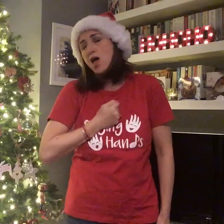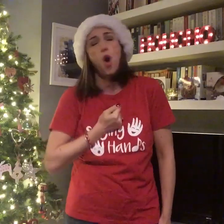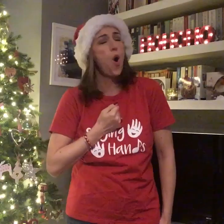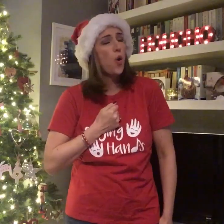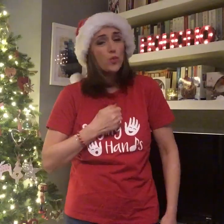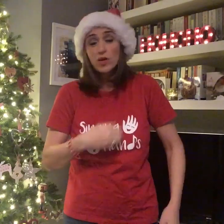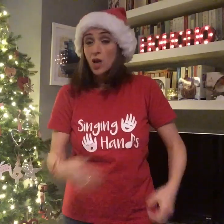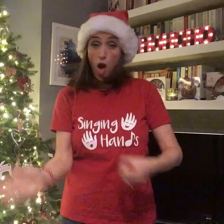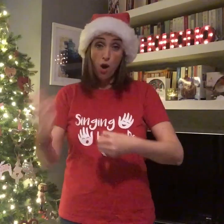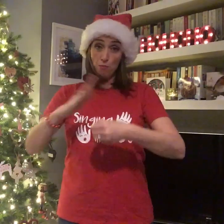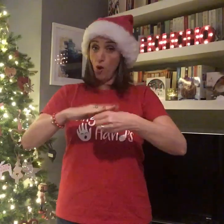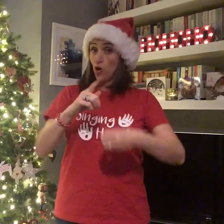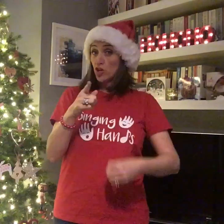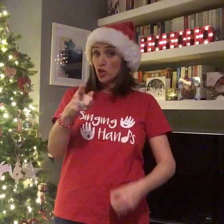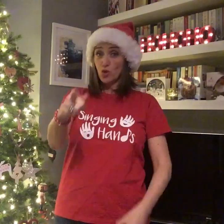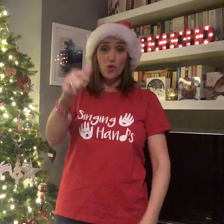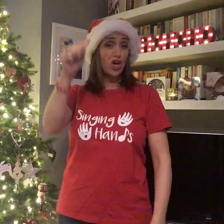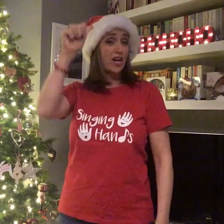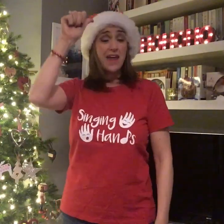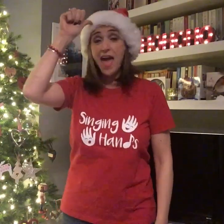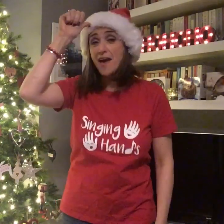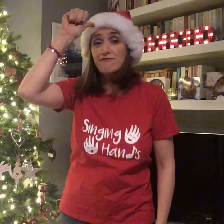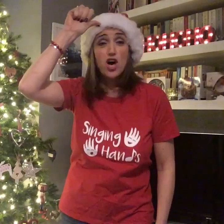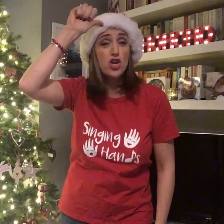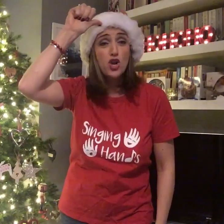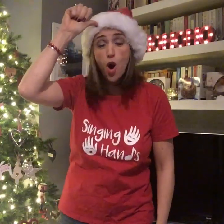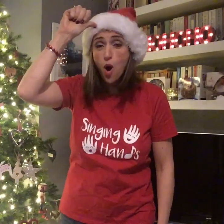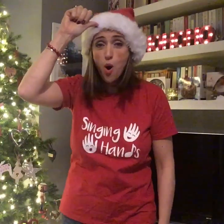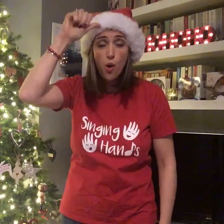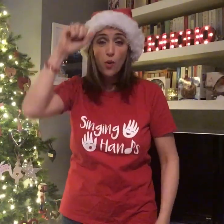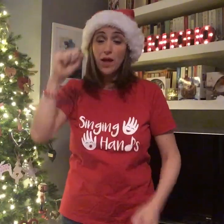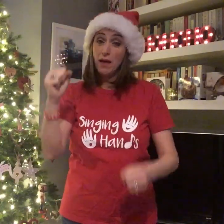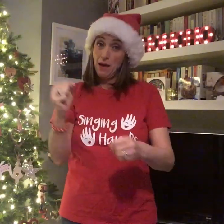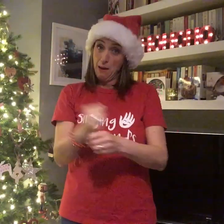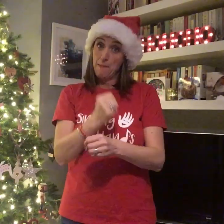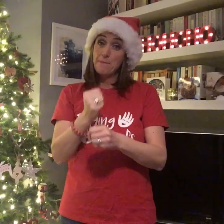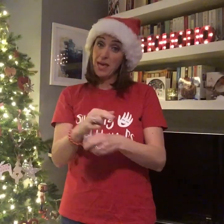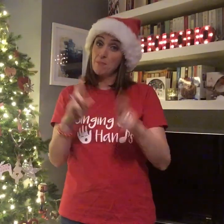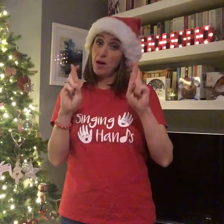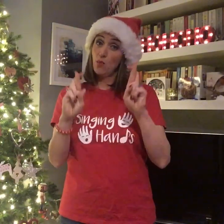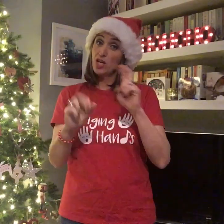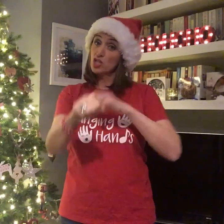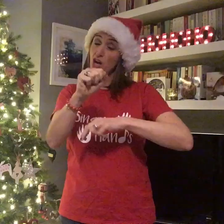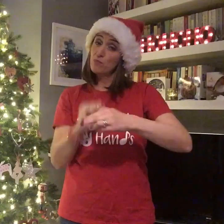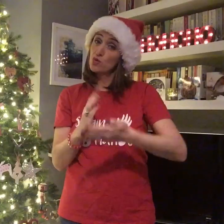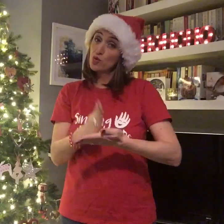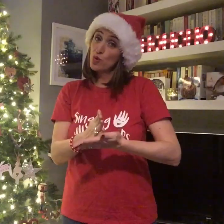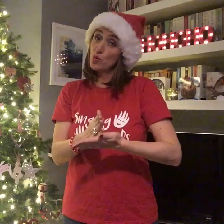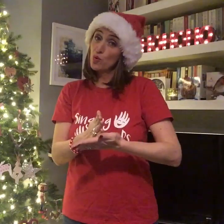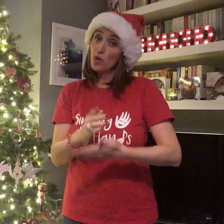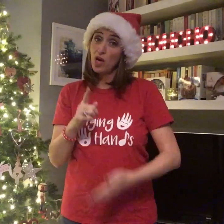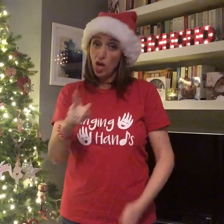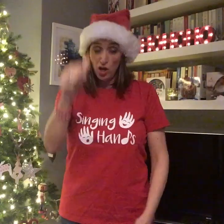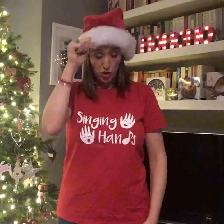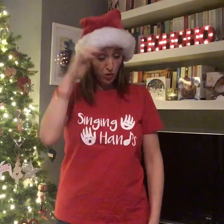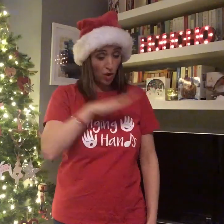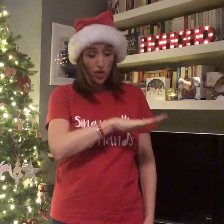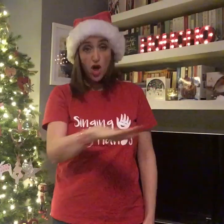own More than you could ever know Let my wish come true You know that